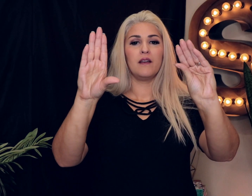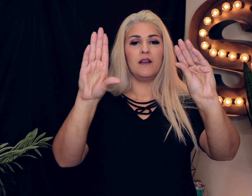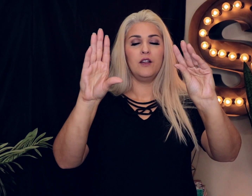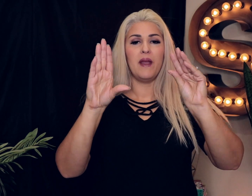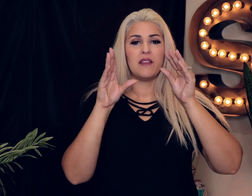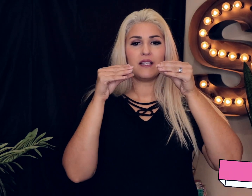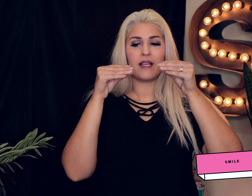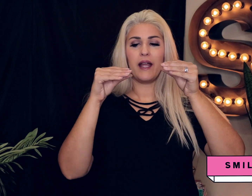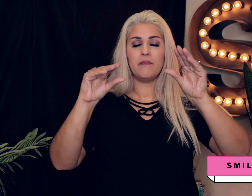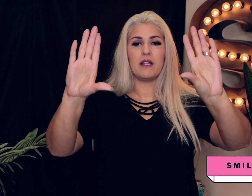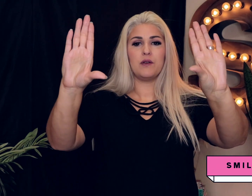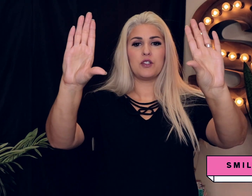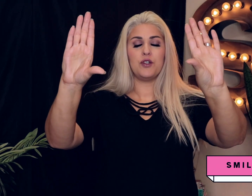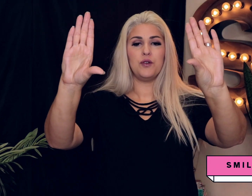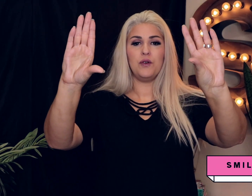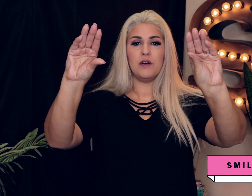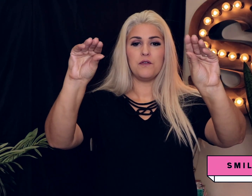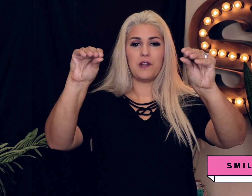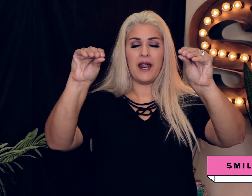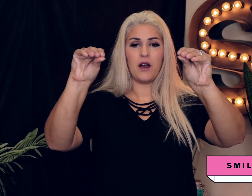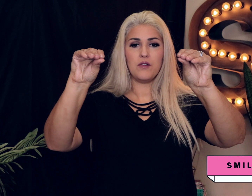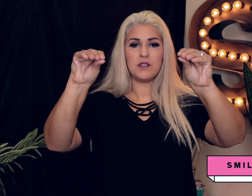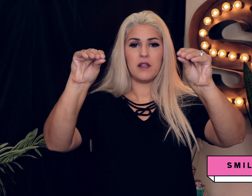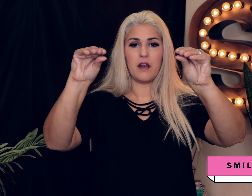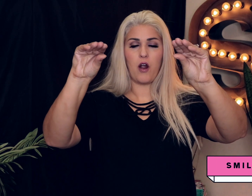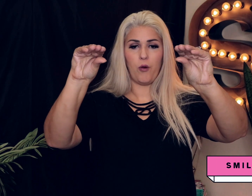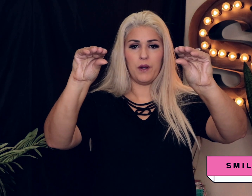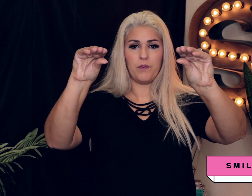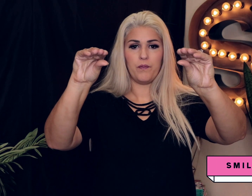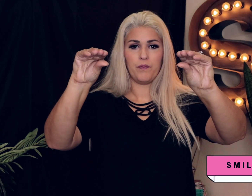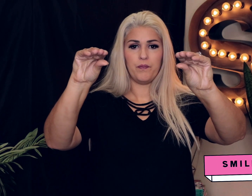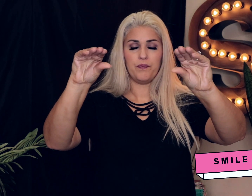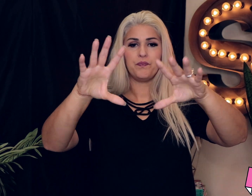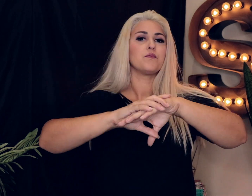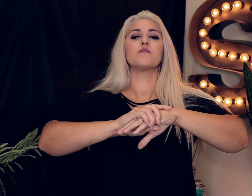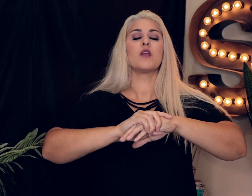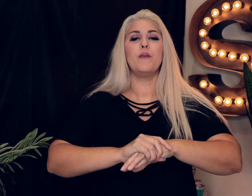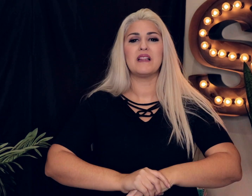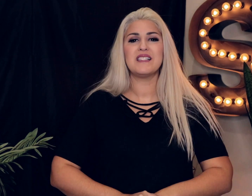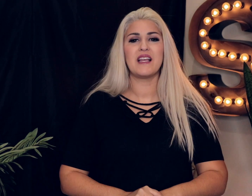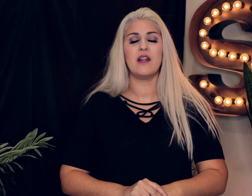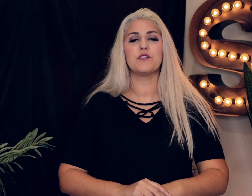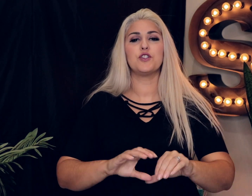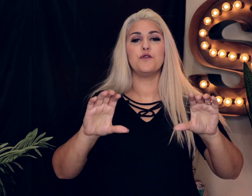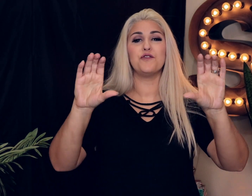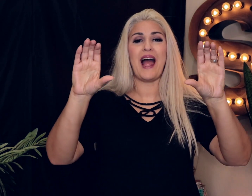you make this sign by doing two flat O's that are open you make this sign with two flat